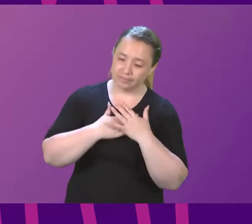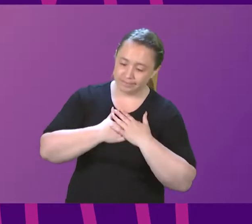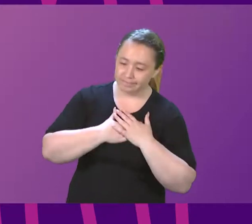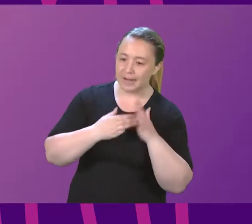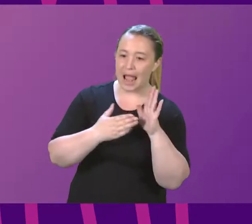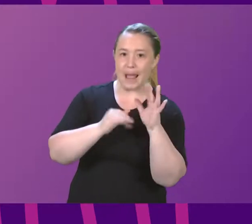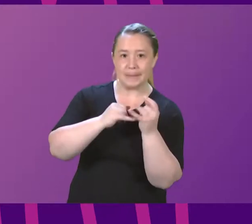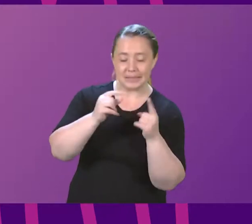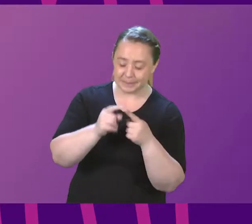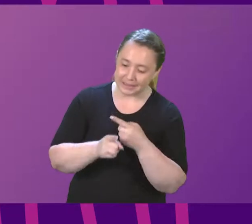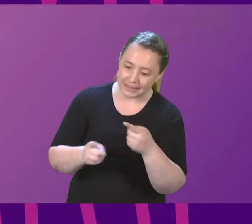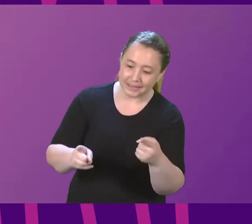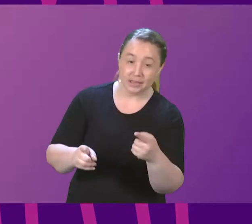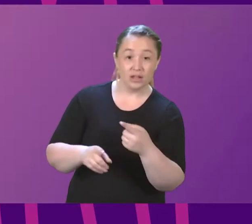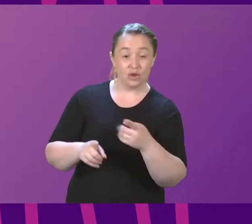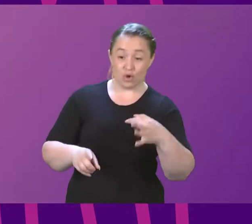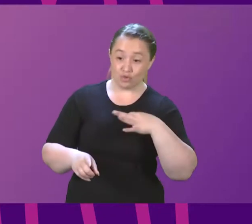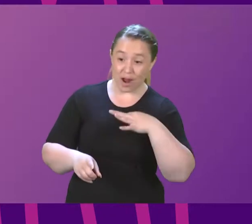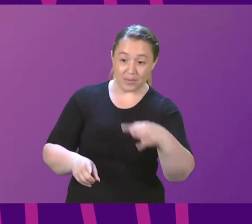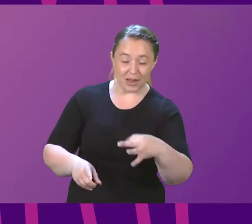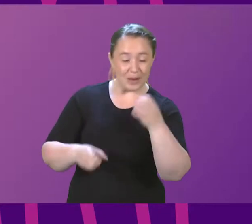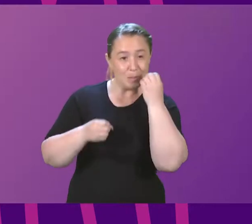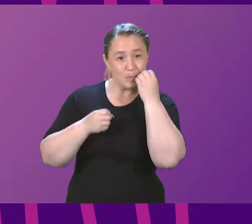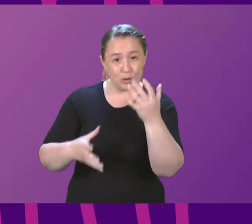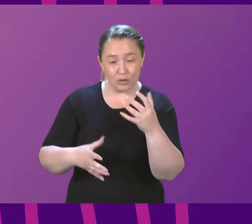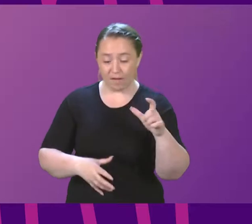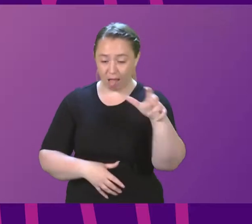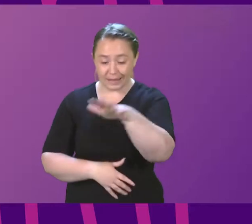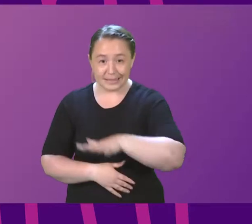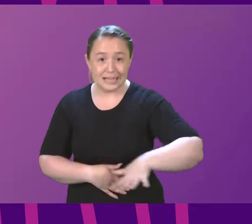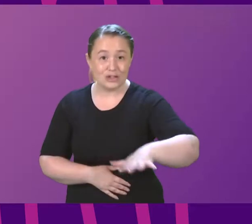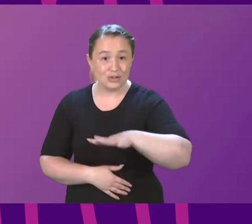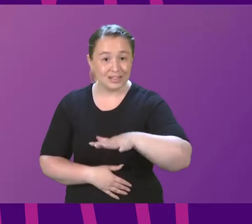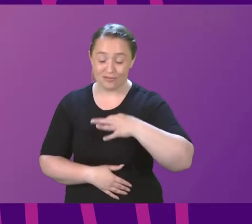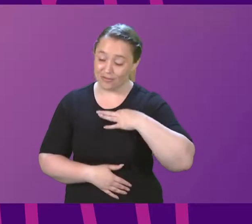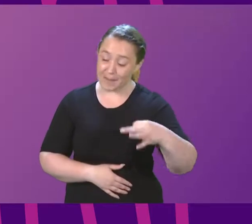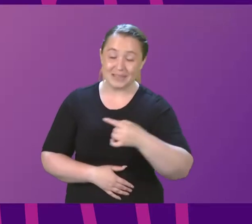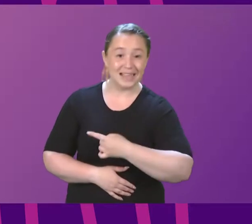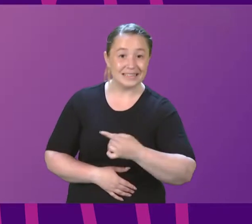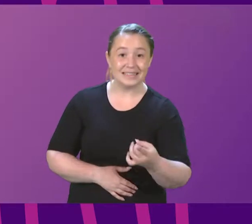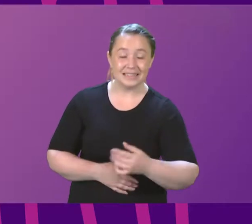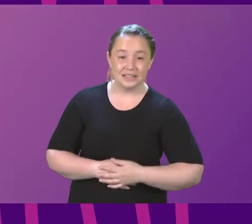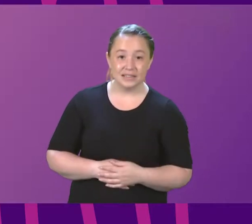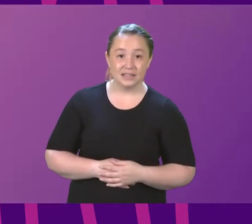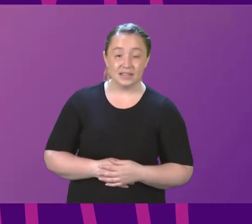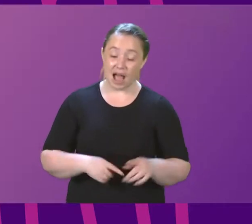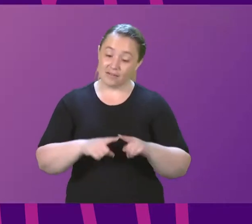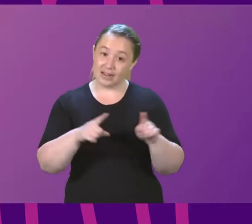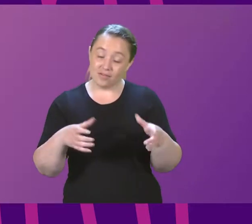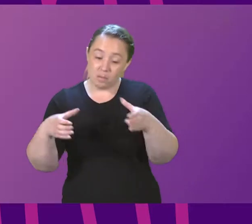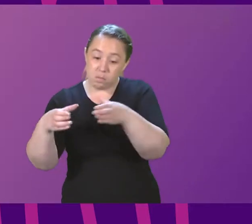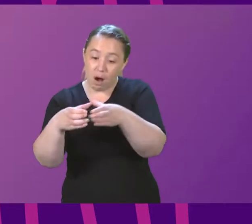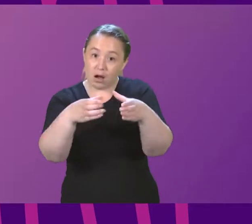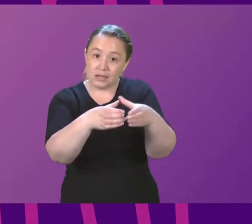you all represent beautiful constituencies, you all represent different parties across Scotland